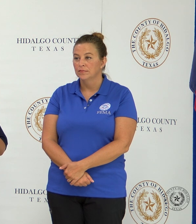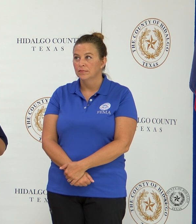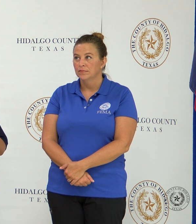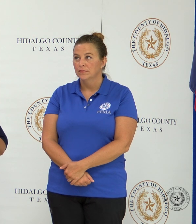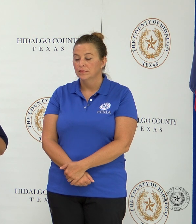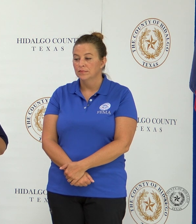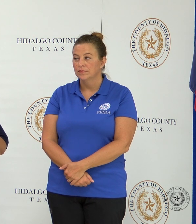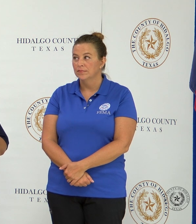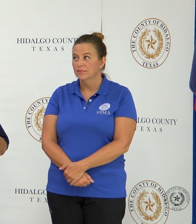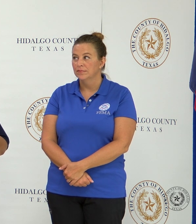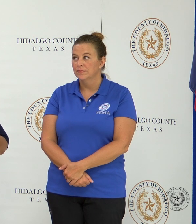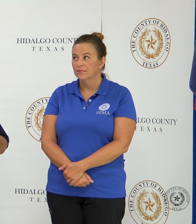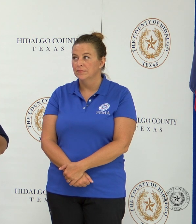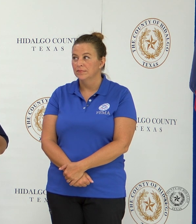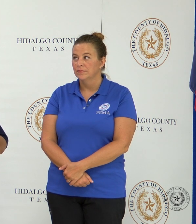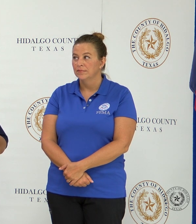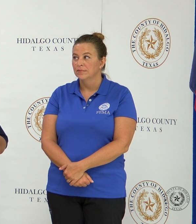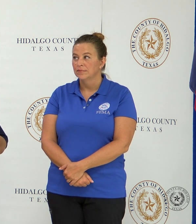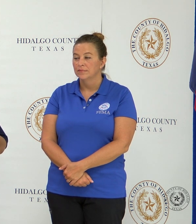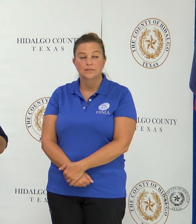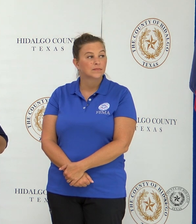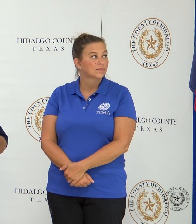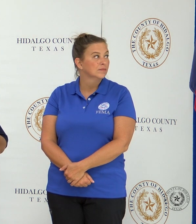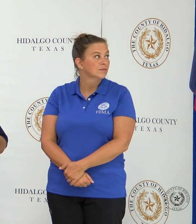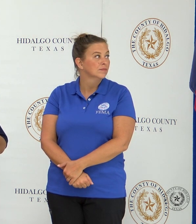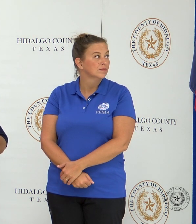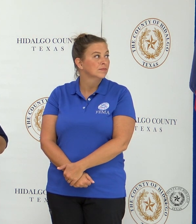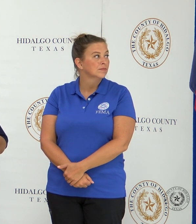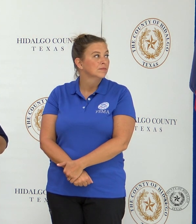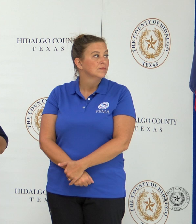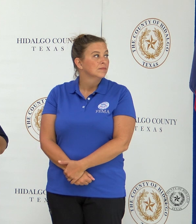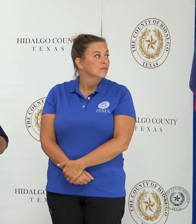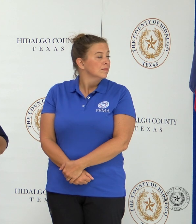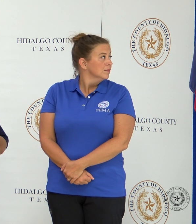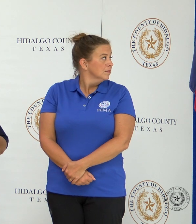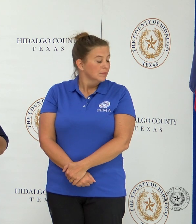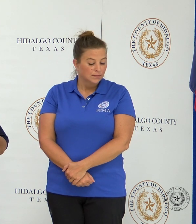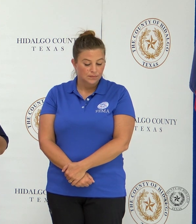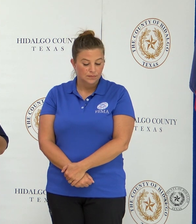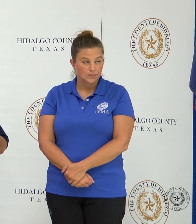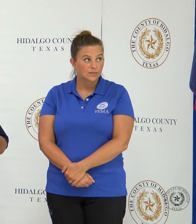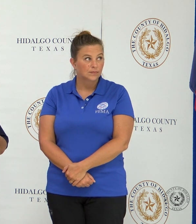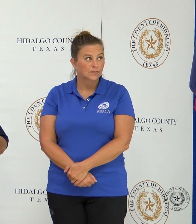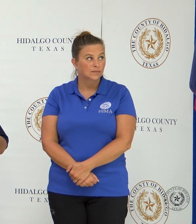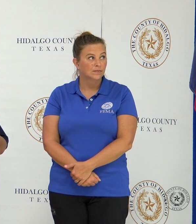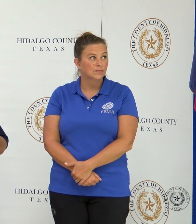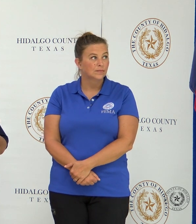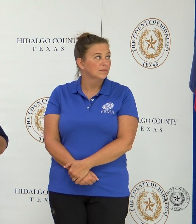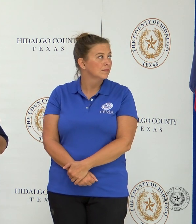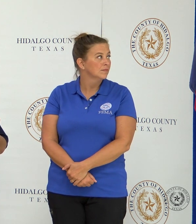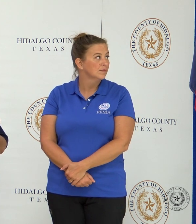regions. If you can't come here to the let us know to